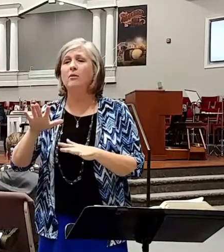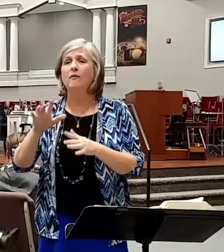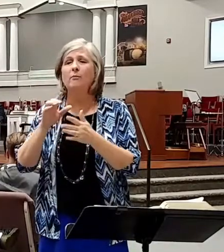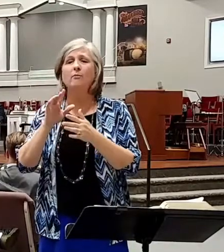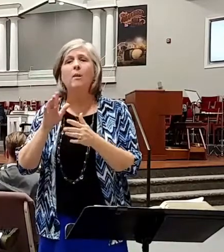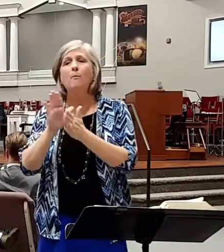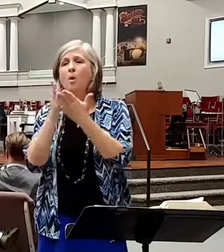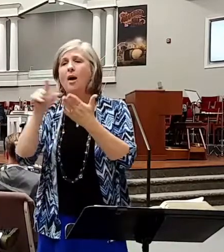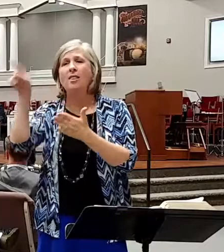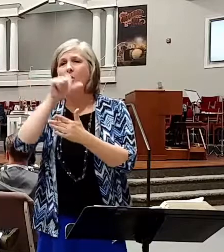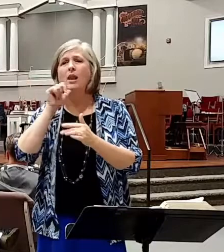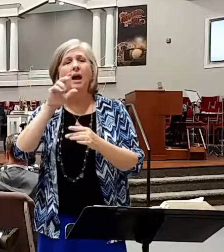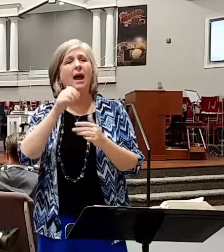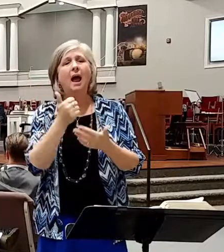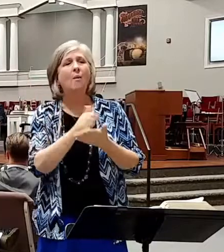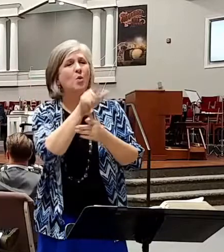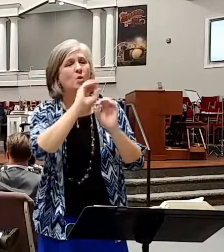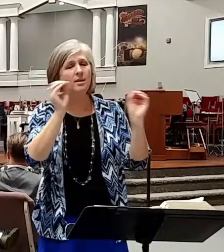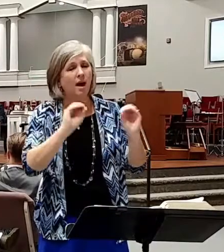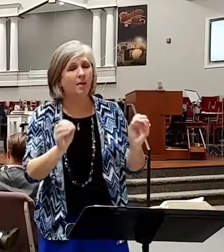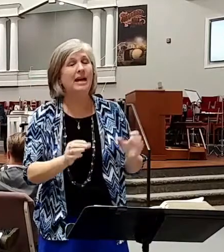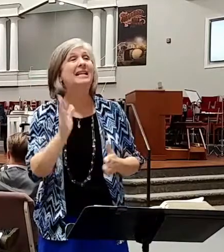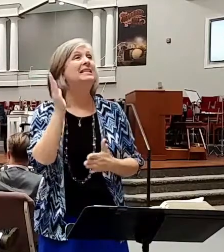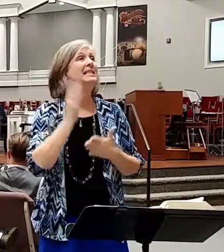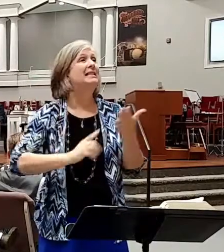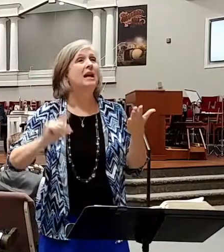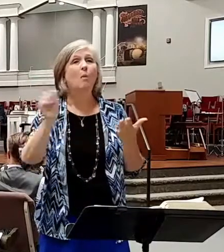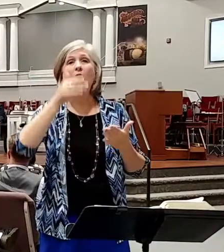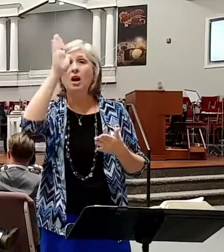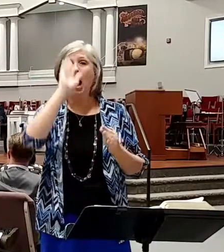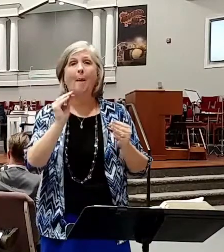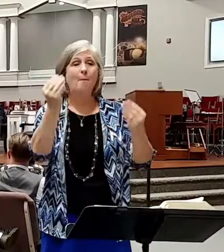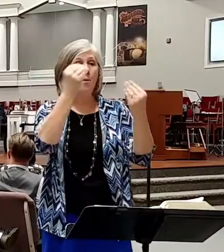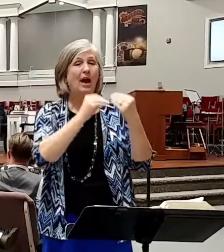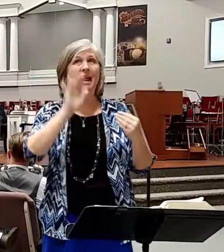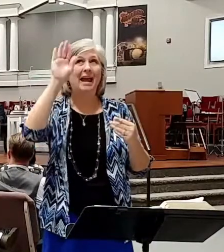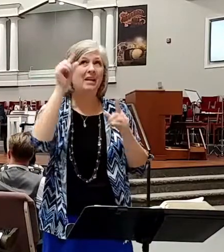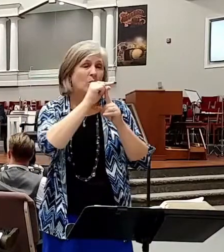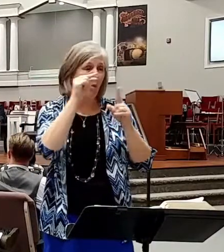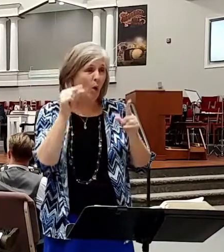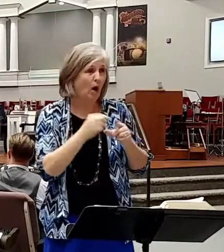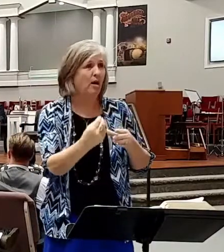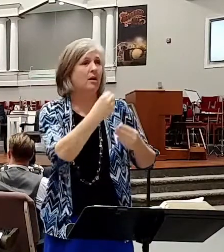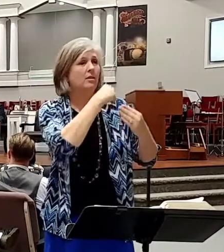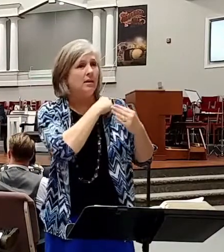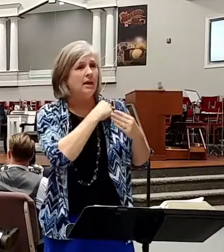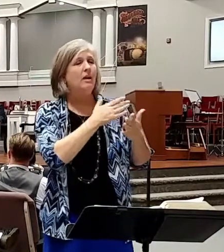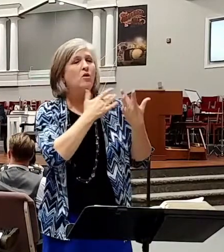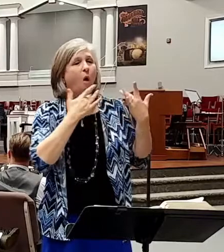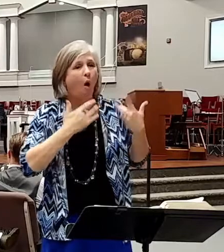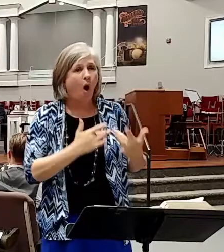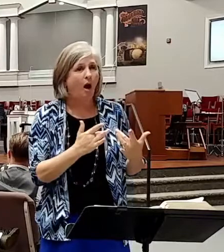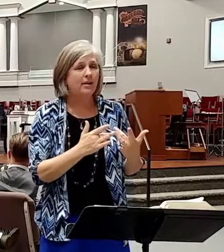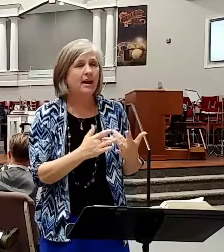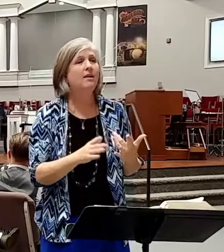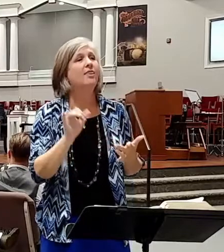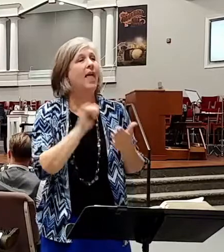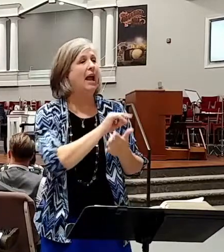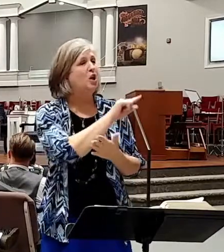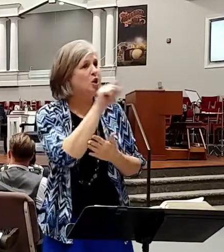no good whatsoever. Somewhere, God put His Word, planted His Word, placed it in your heart so that you would have an opportunity